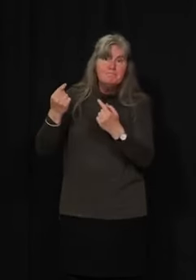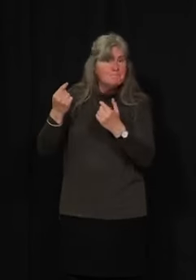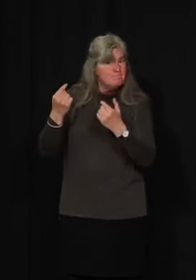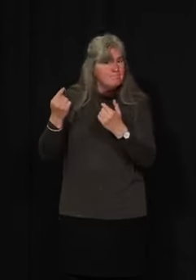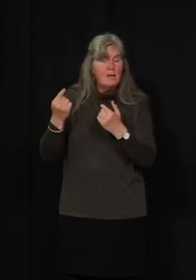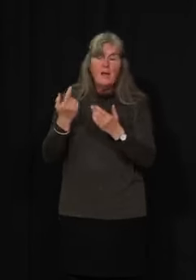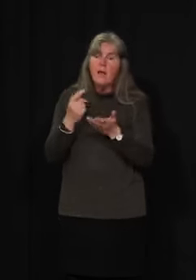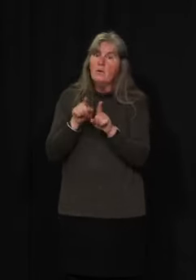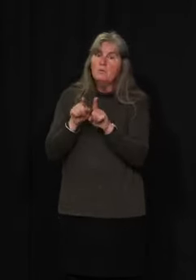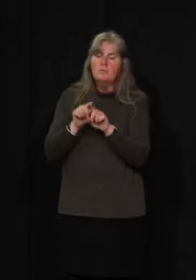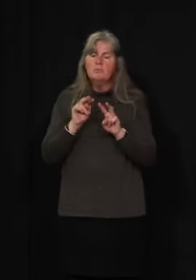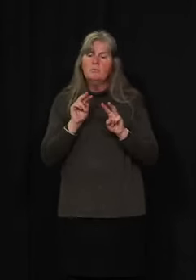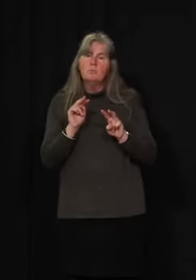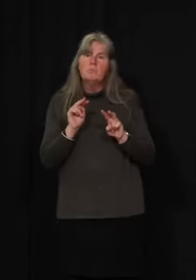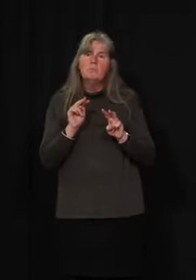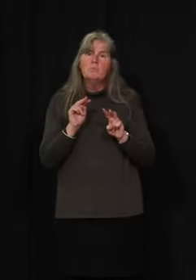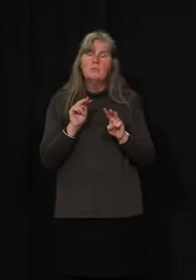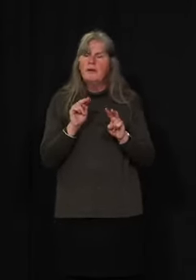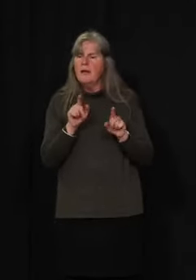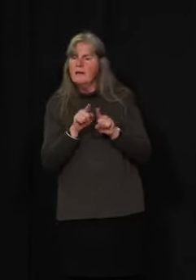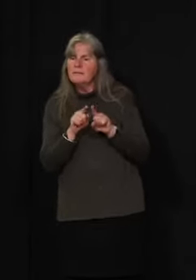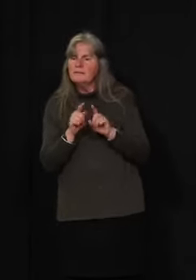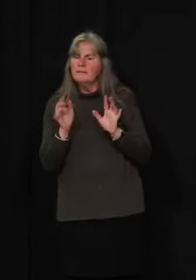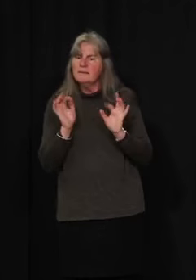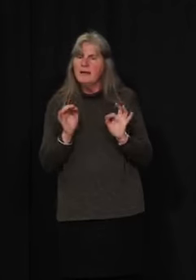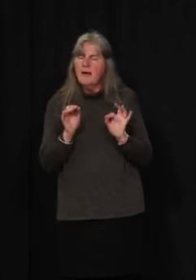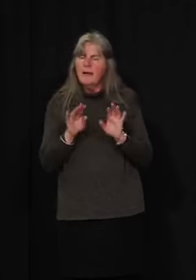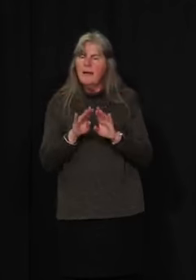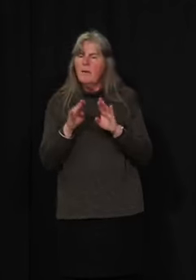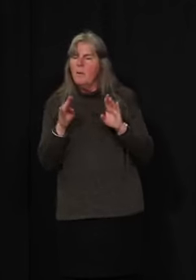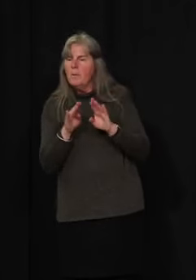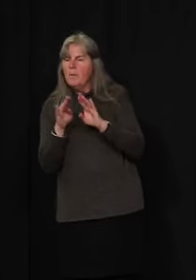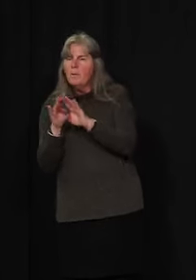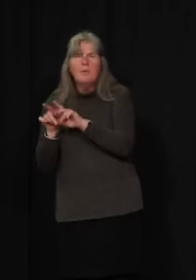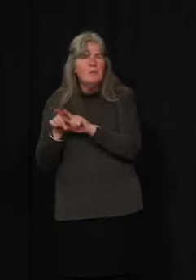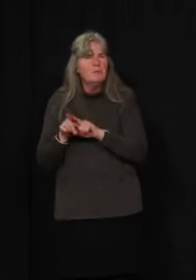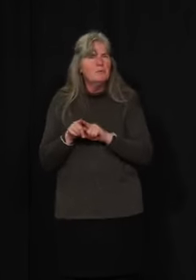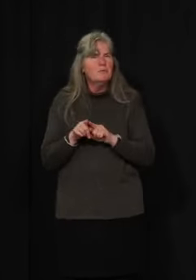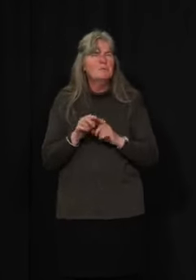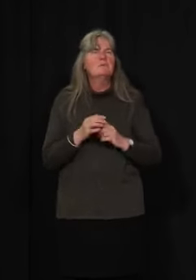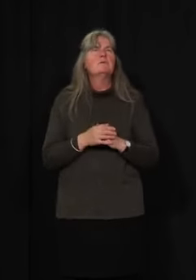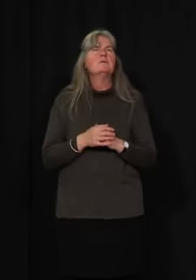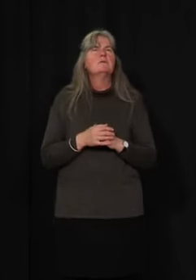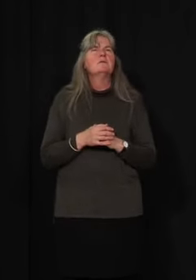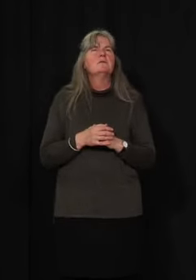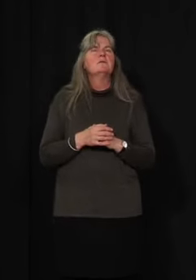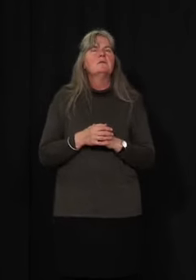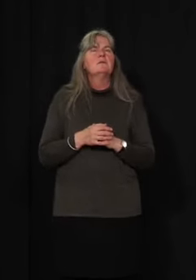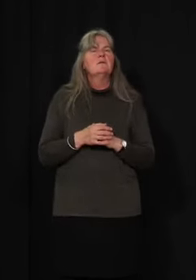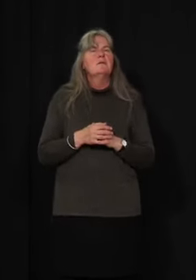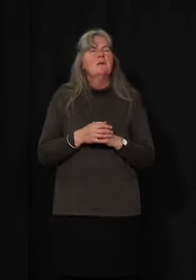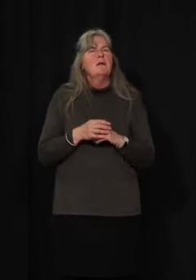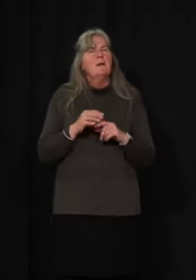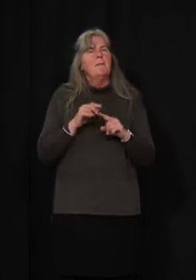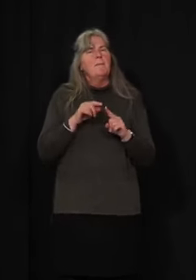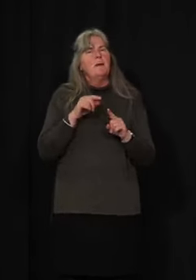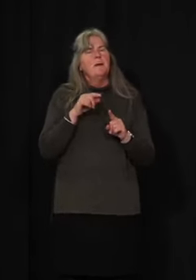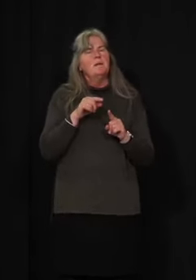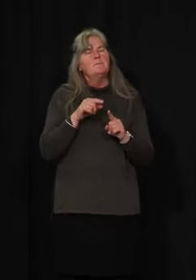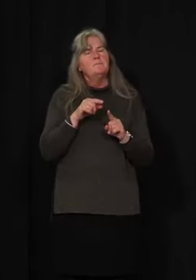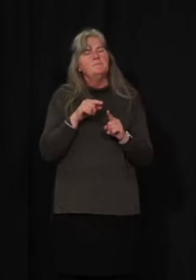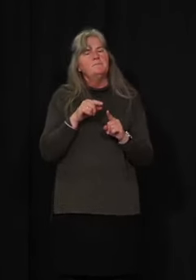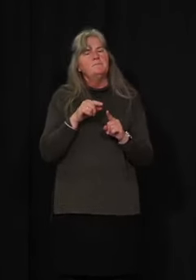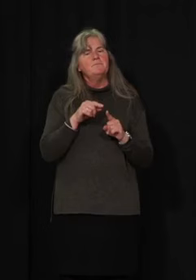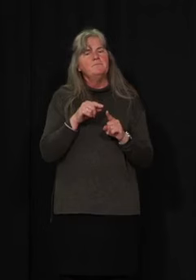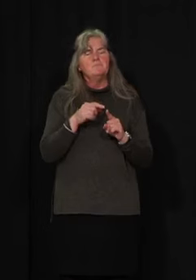also to be able to ease off gradually, as we've been talking about. But it's not... Again,